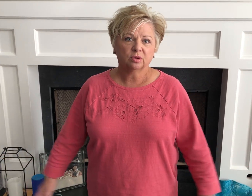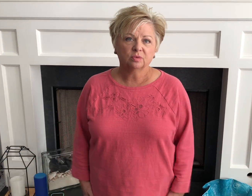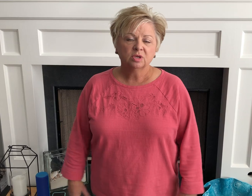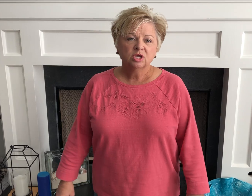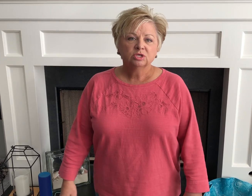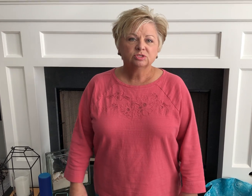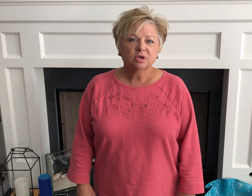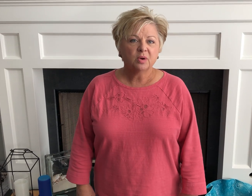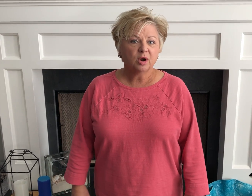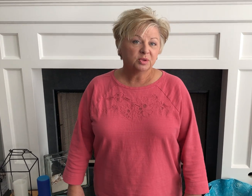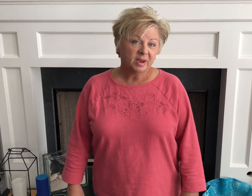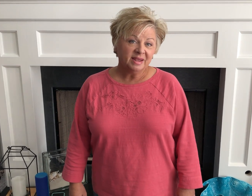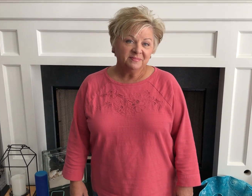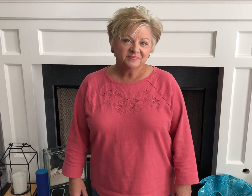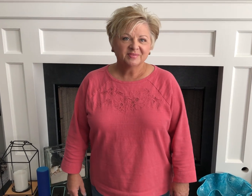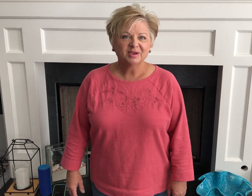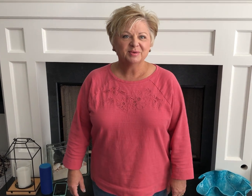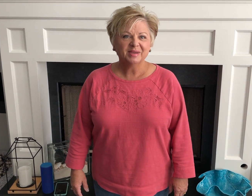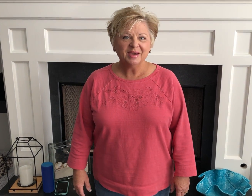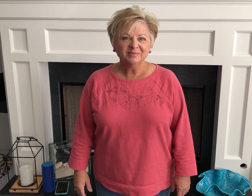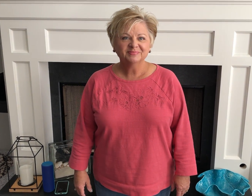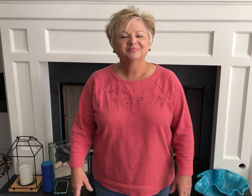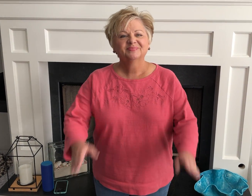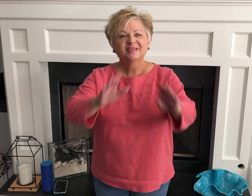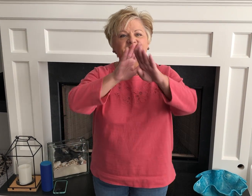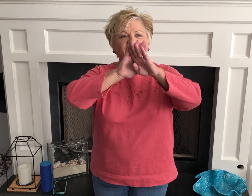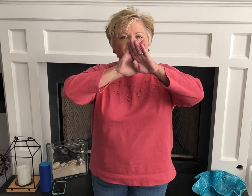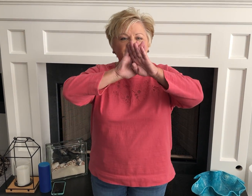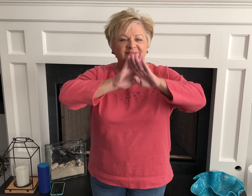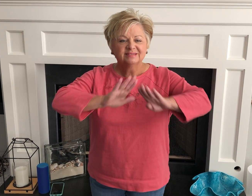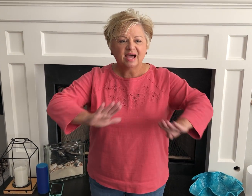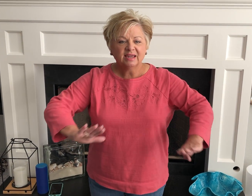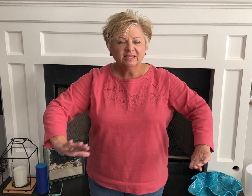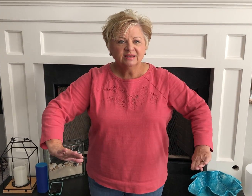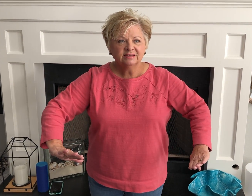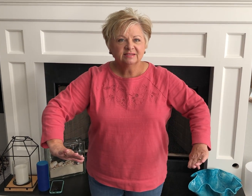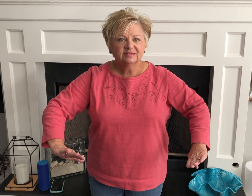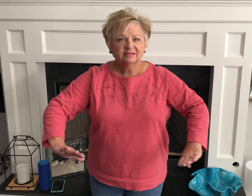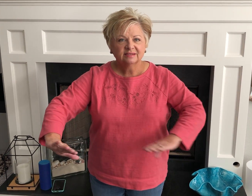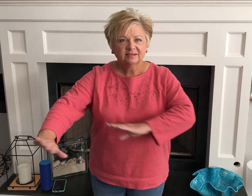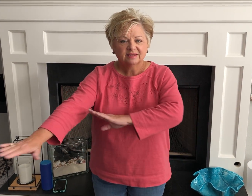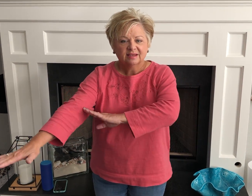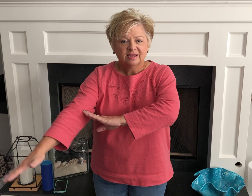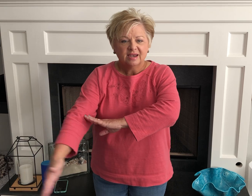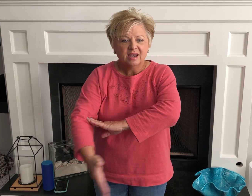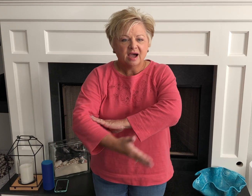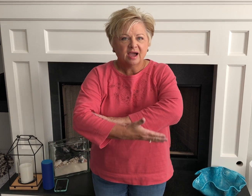so are you ready here we go silent night